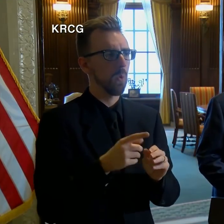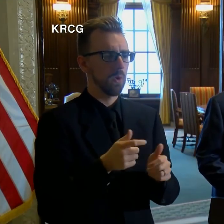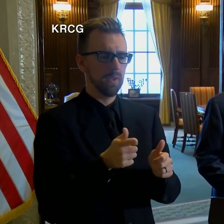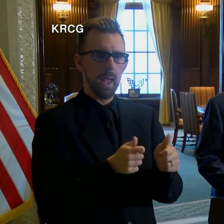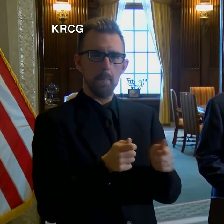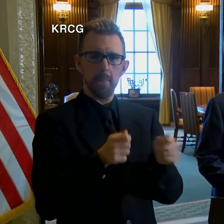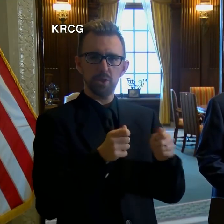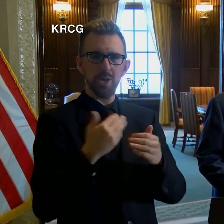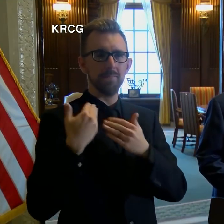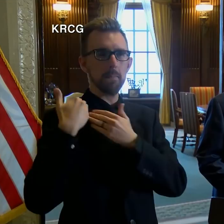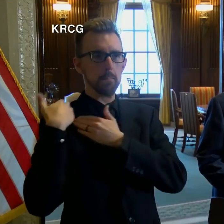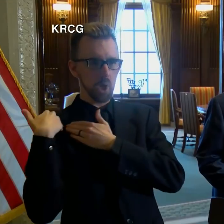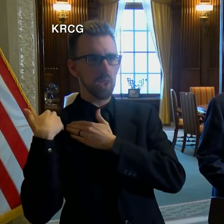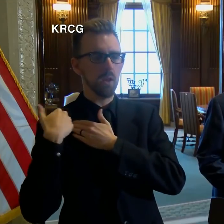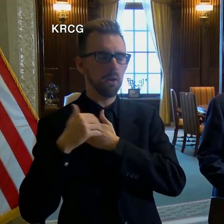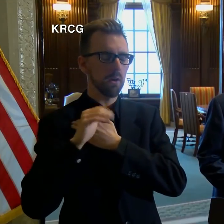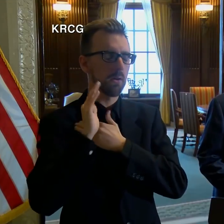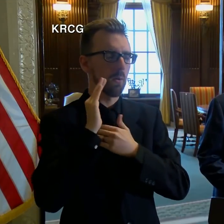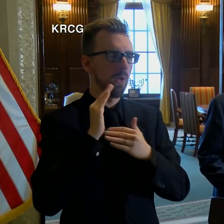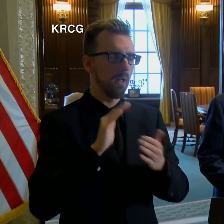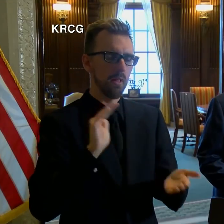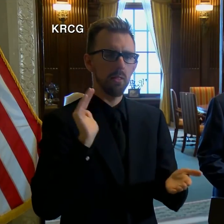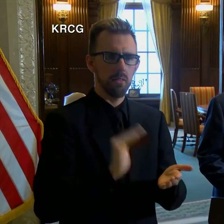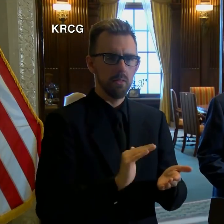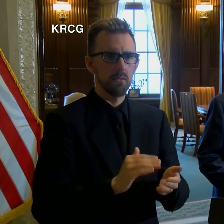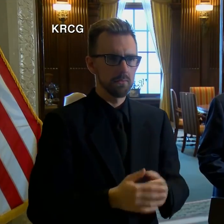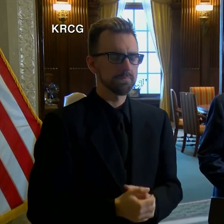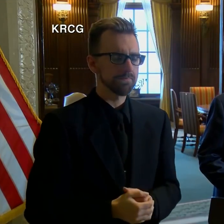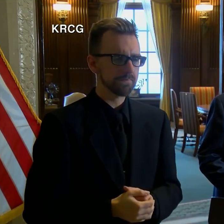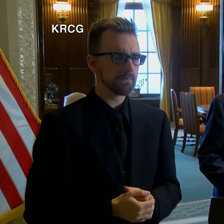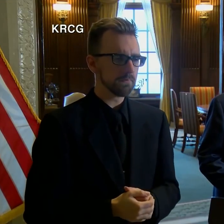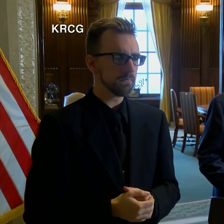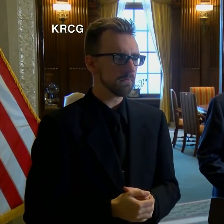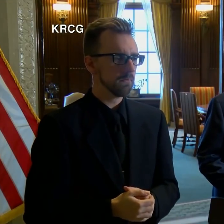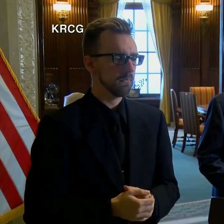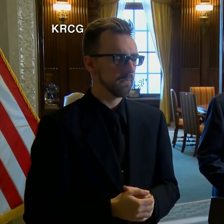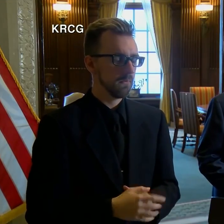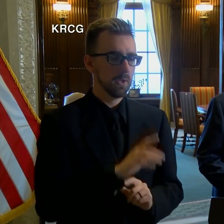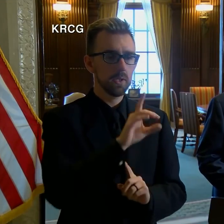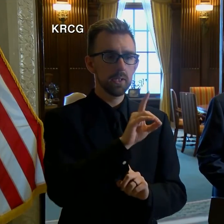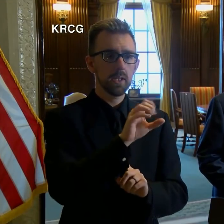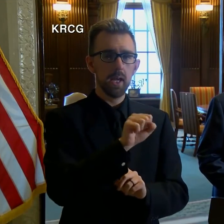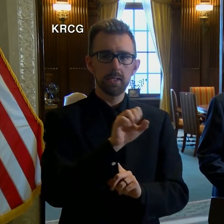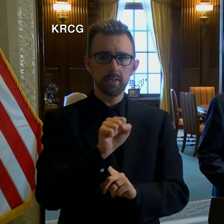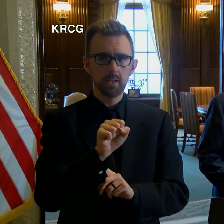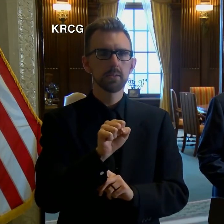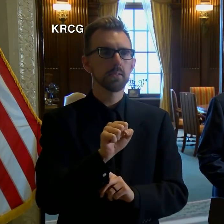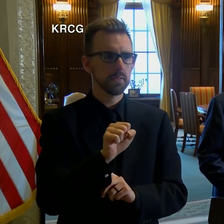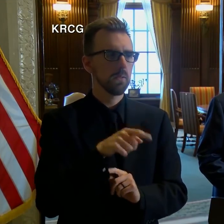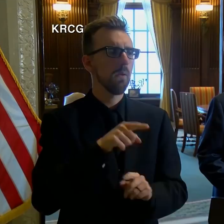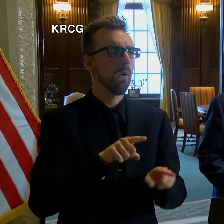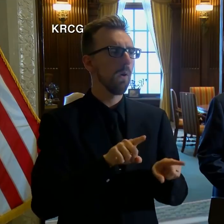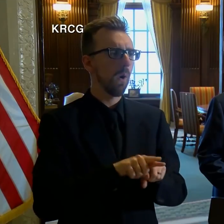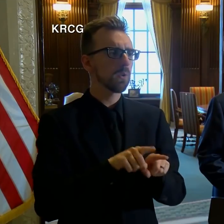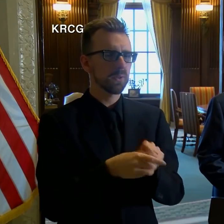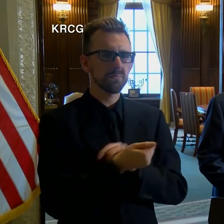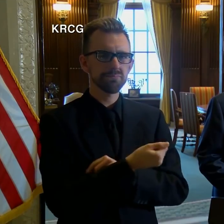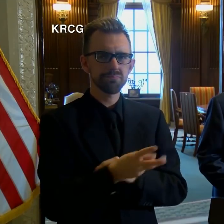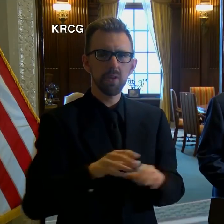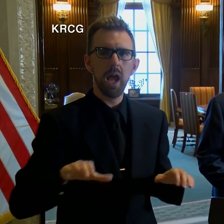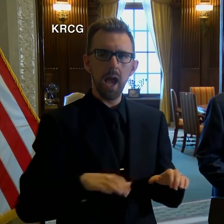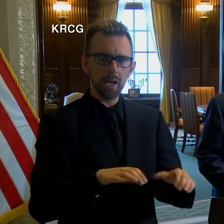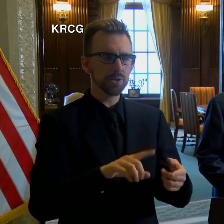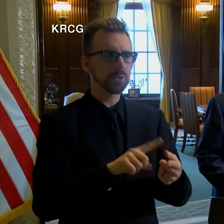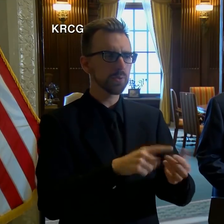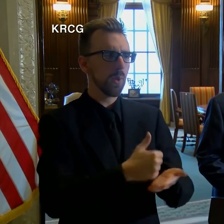to record-keeping requirements. The Department of Social Services has also taken several actions to